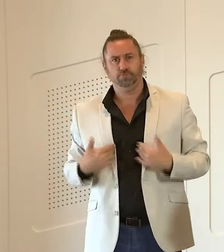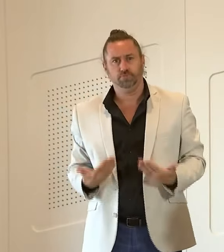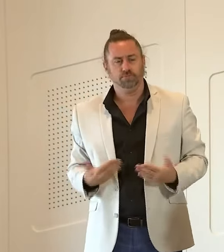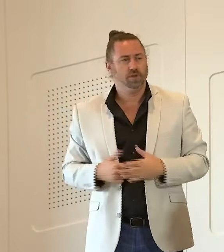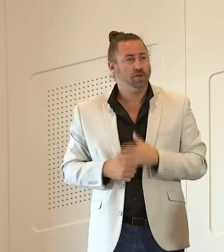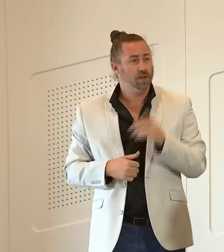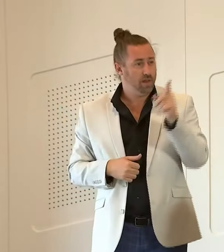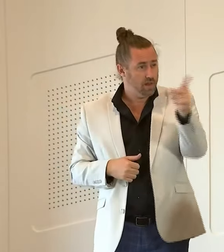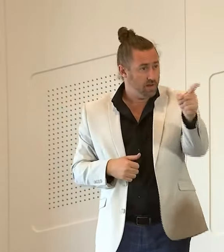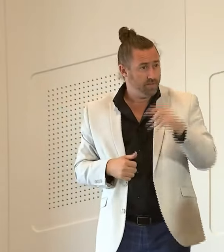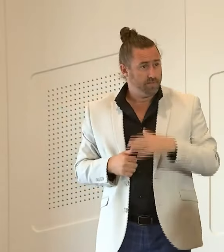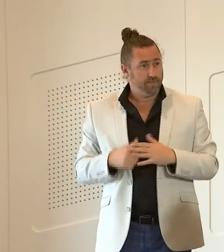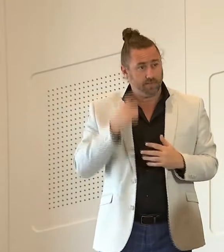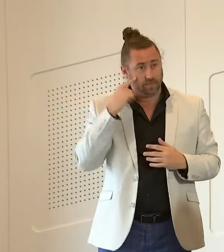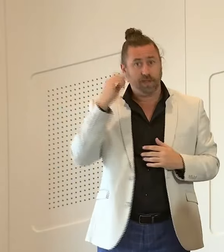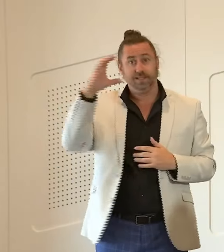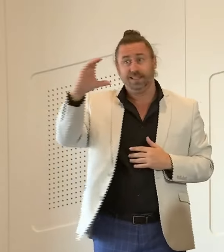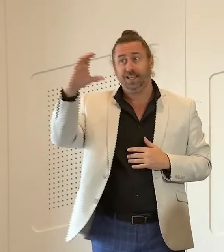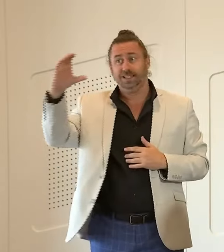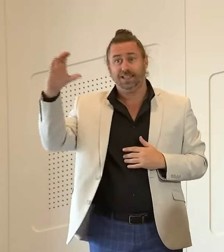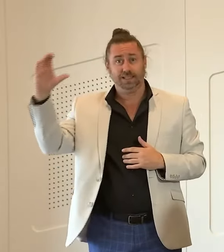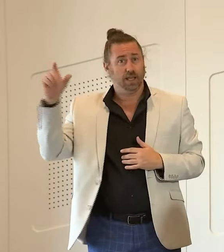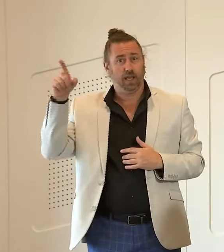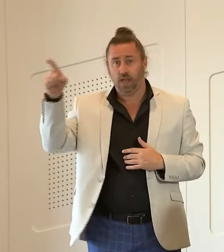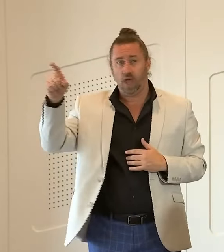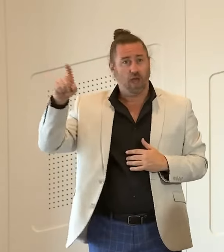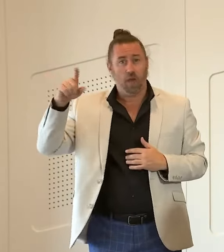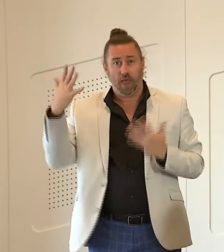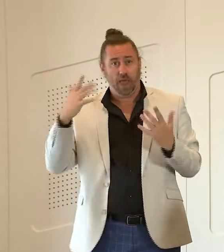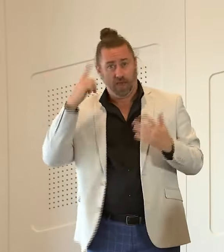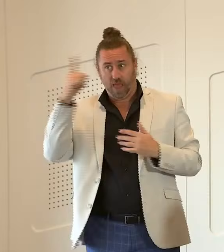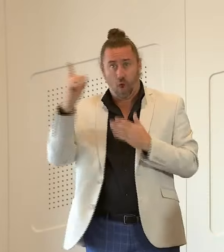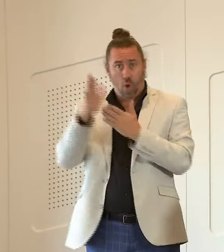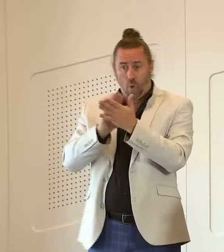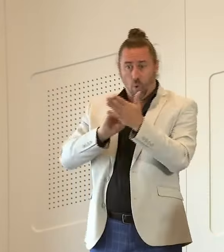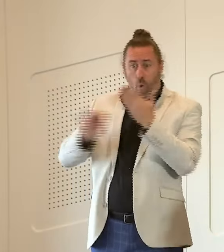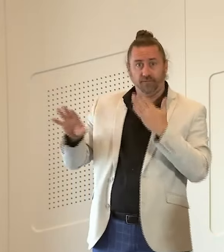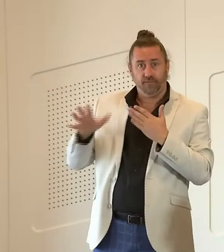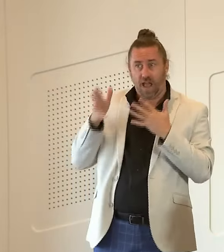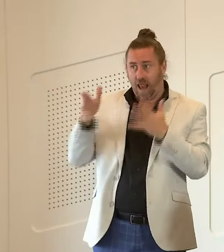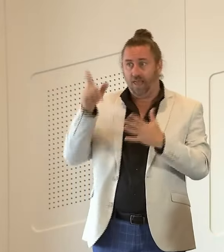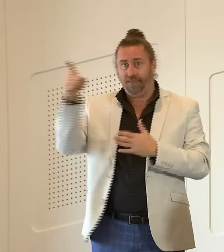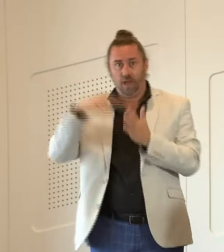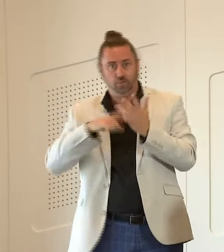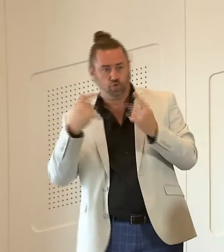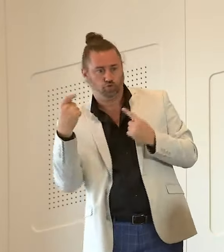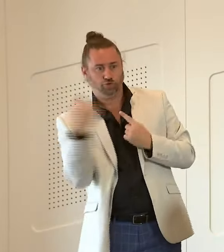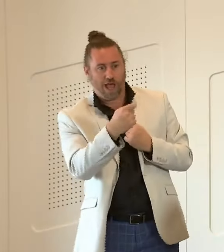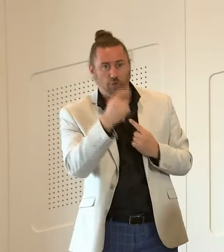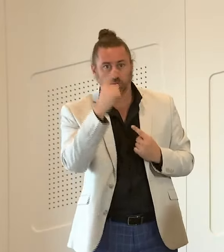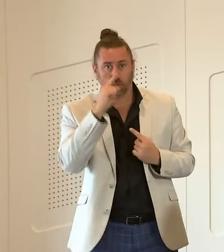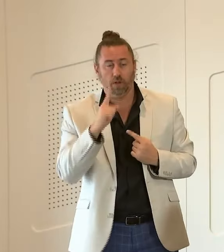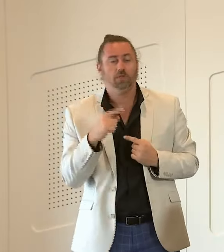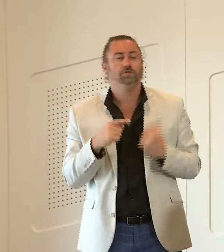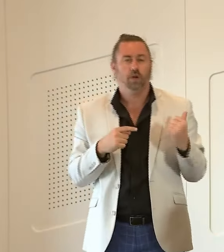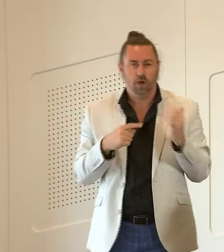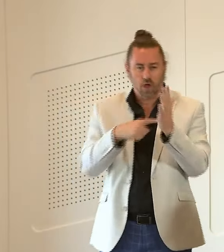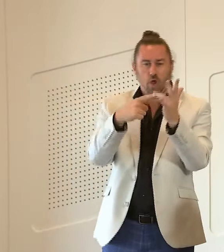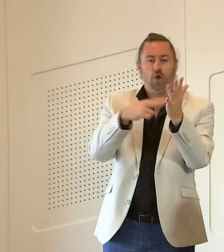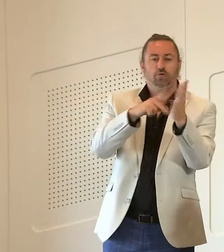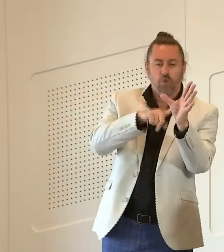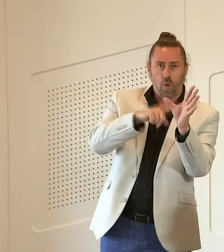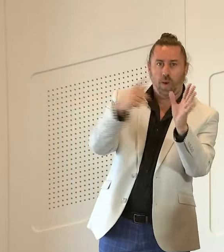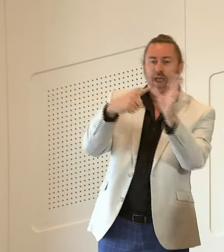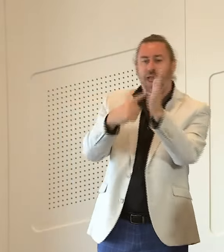well that is a specific issue that tony fitzgerald and alan wilson qc